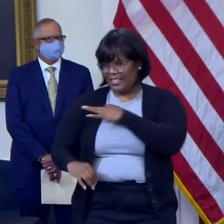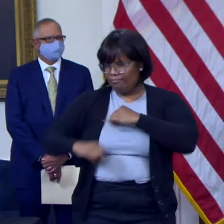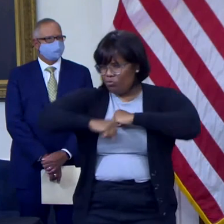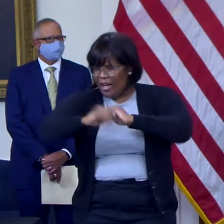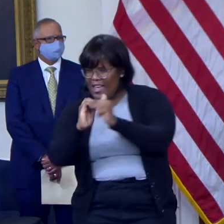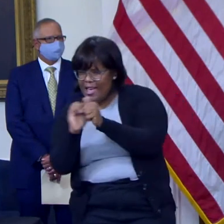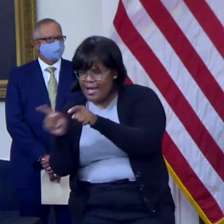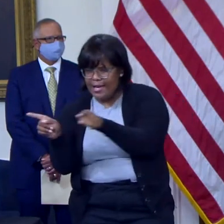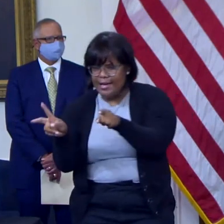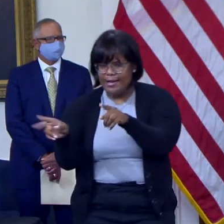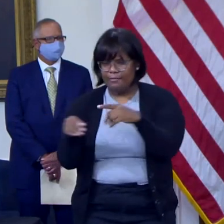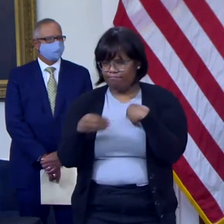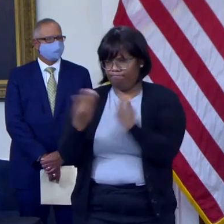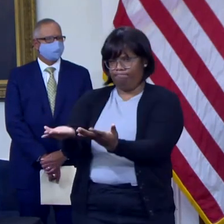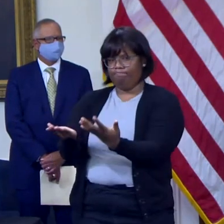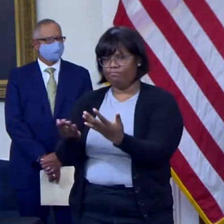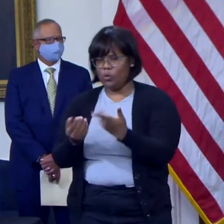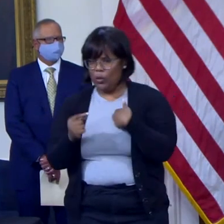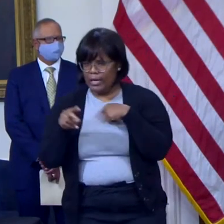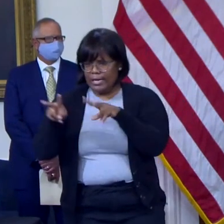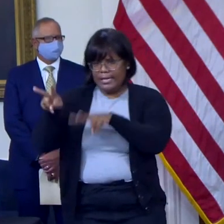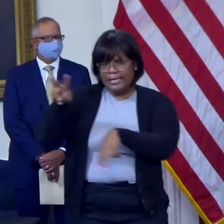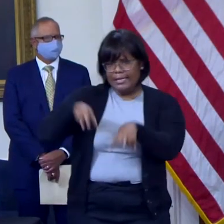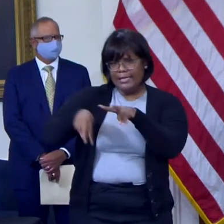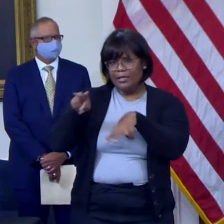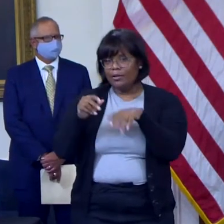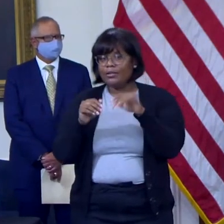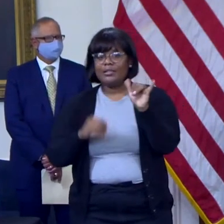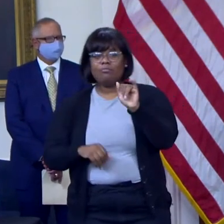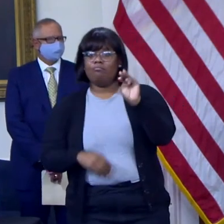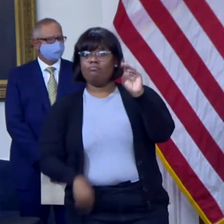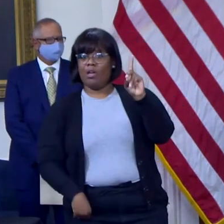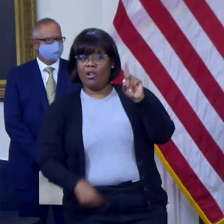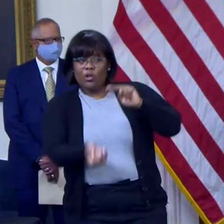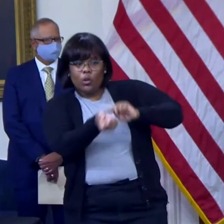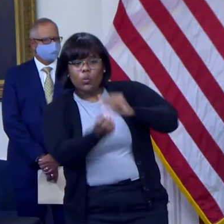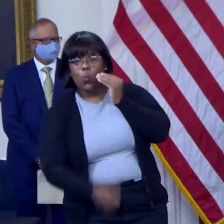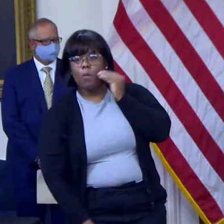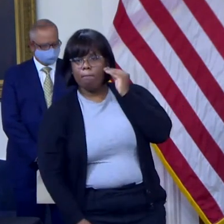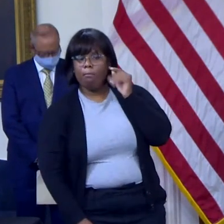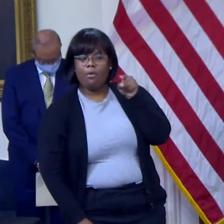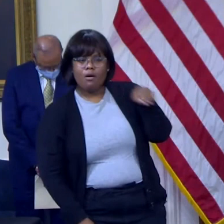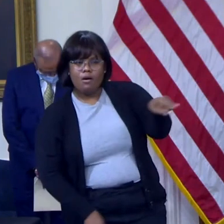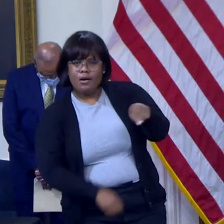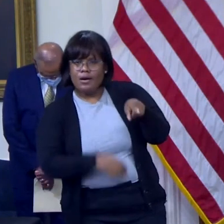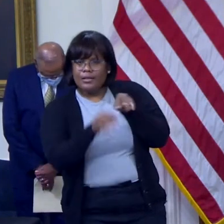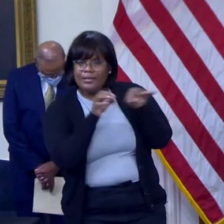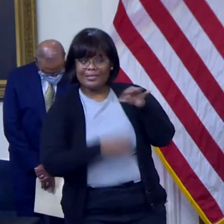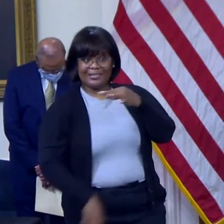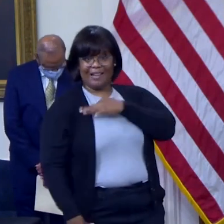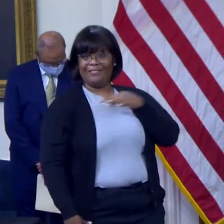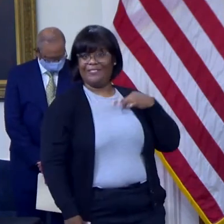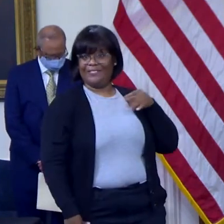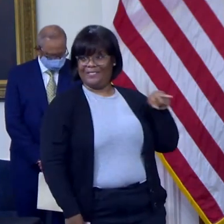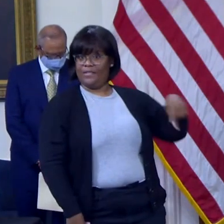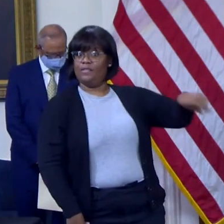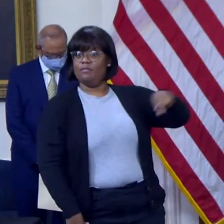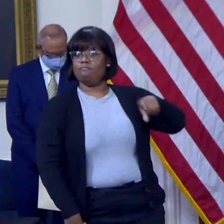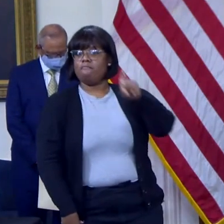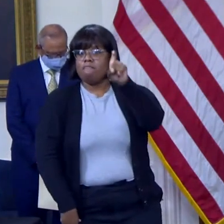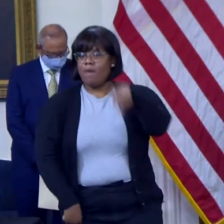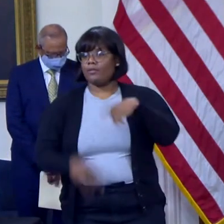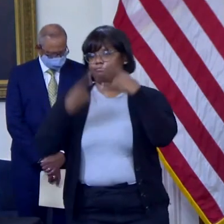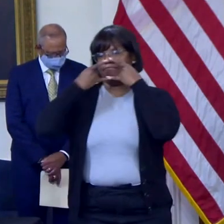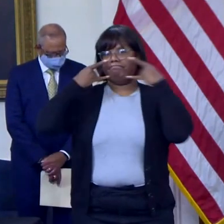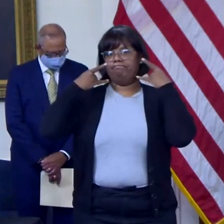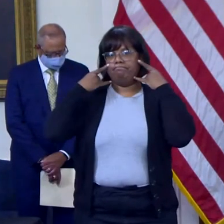mitigation and suppression efforts at Maryland nursing homes, directing all staff who interacted with residents to wear personal protective equipment.